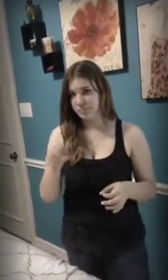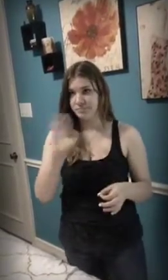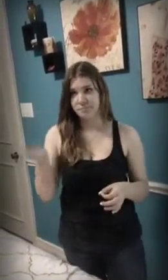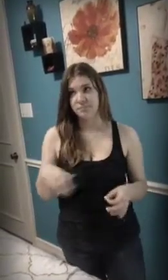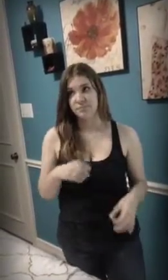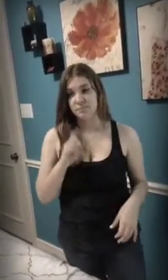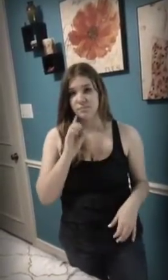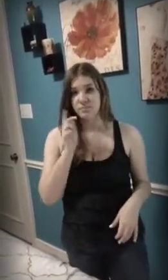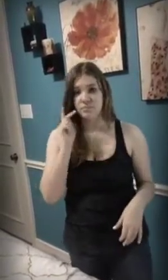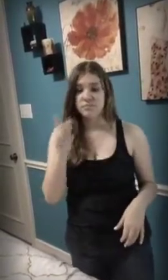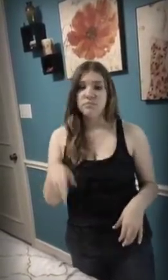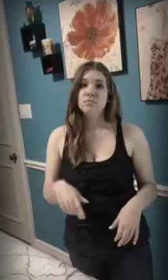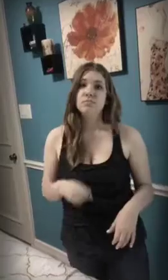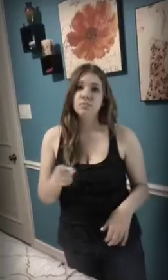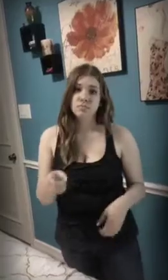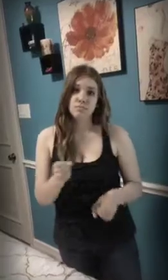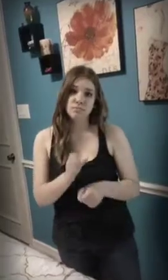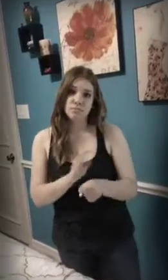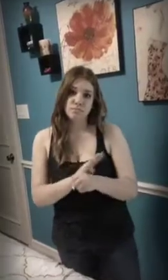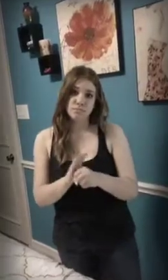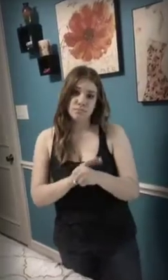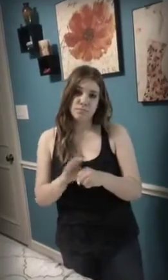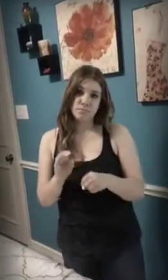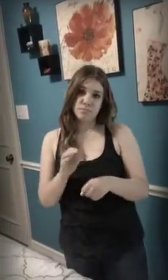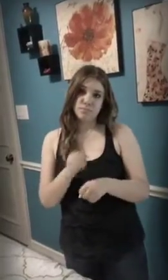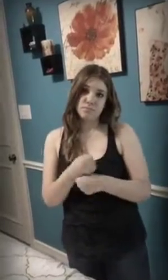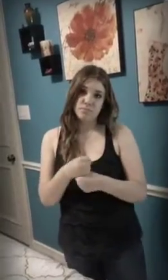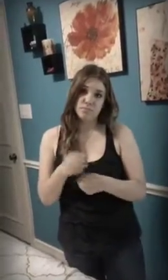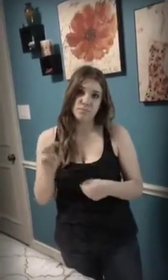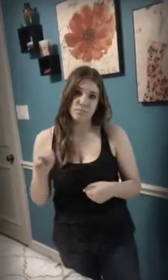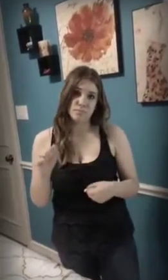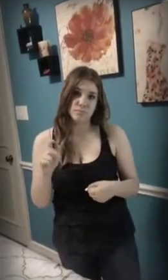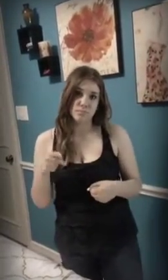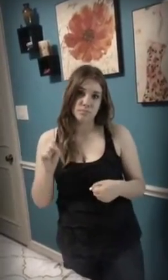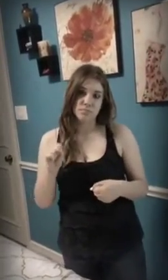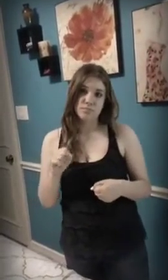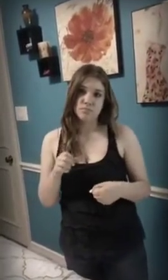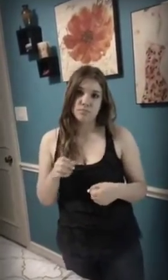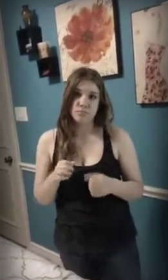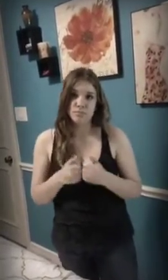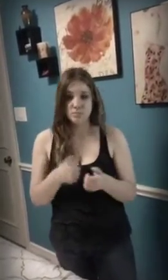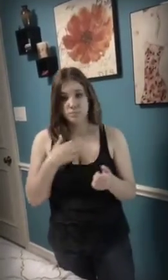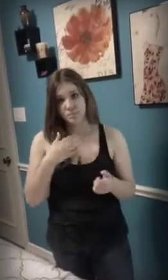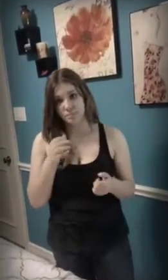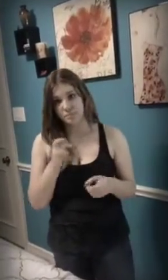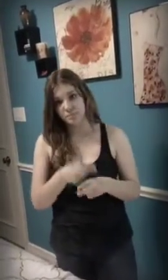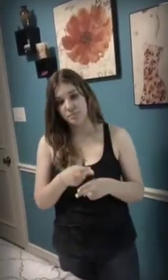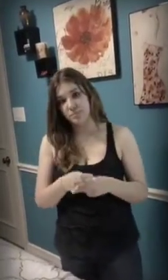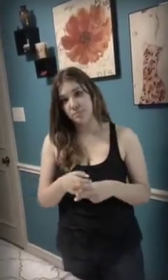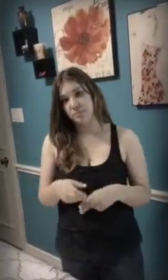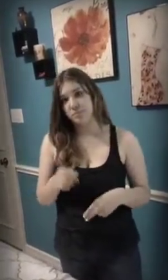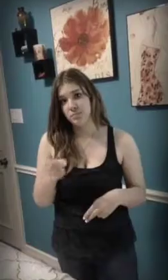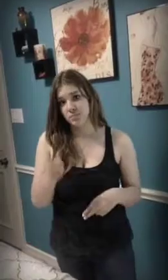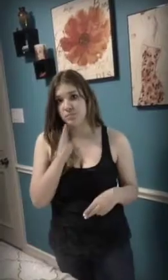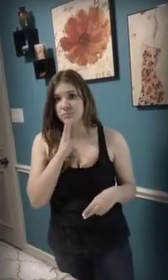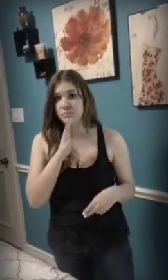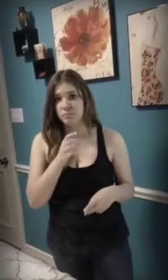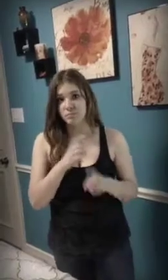You're so busy making maps With my name on them in all caps You've got the talking down